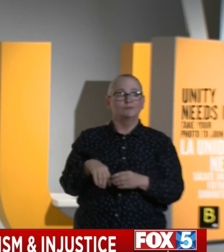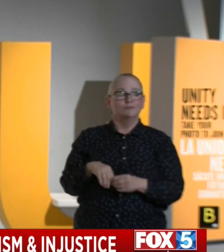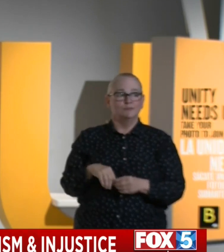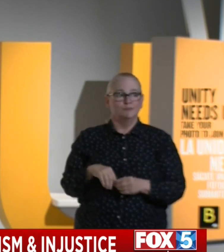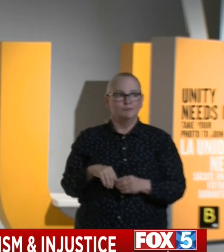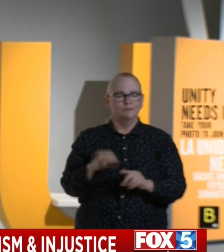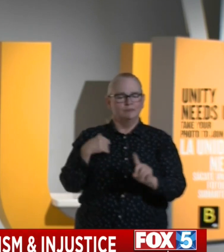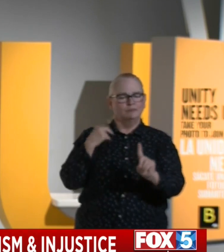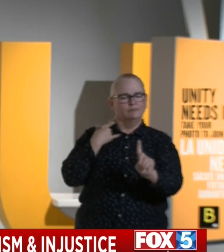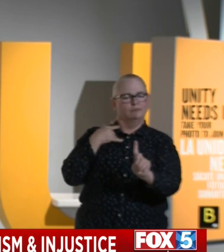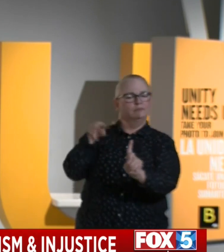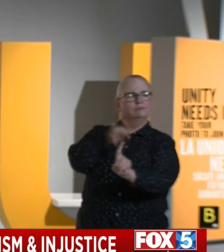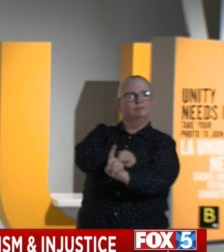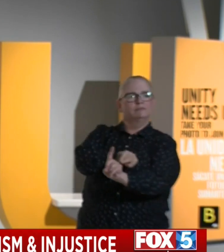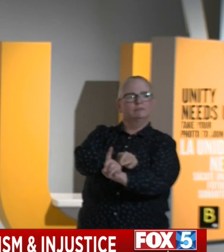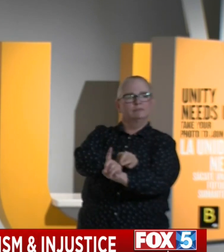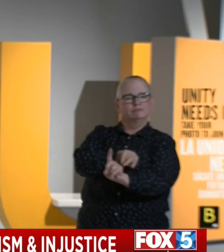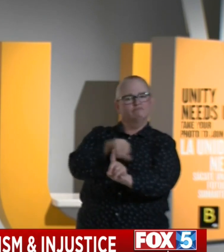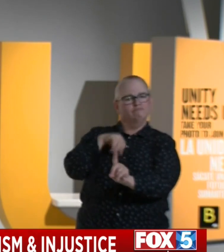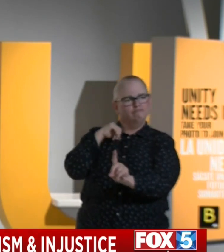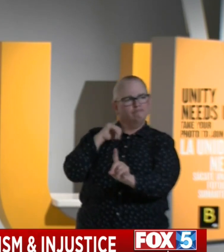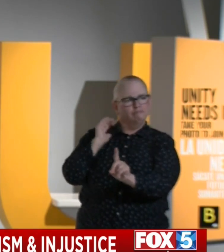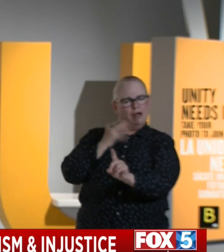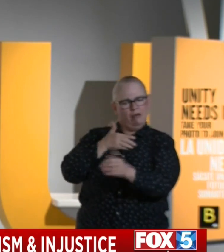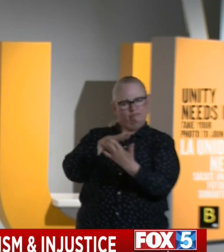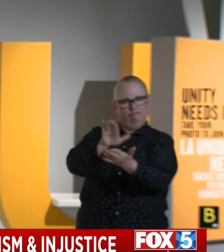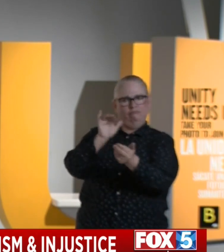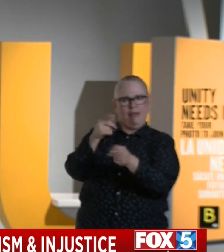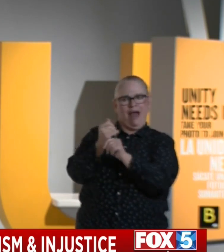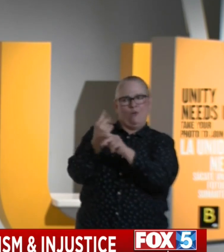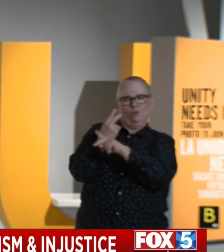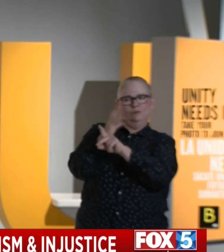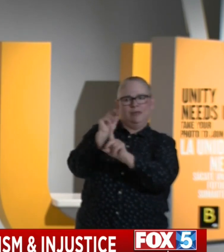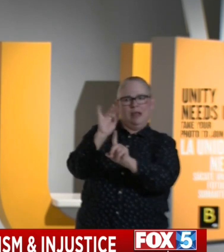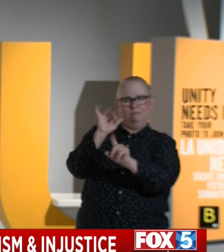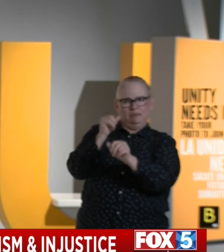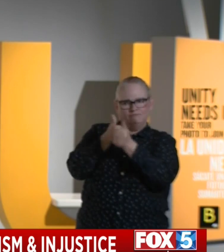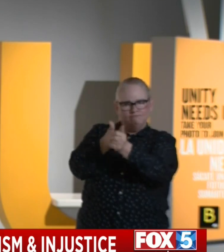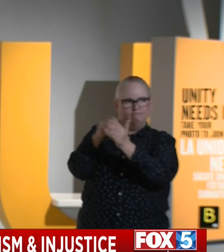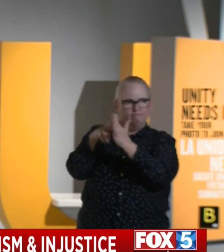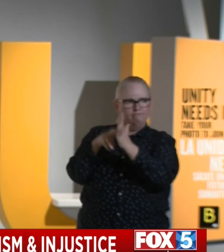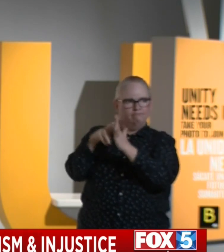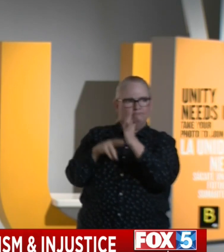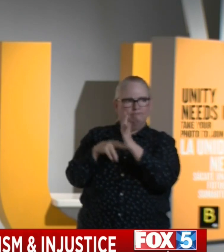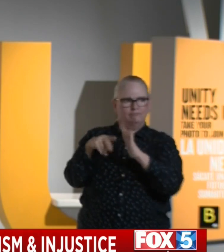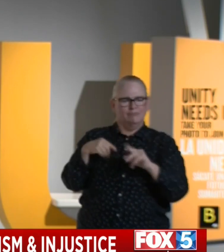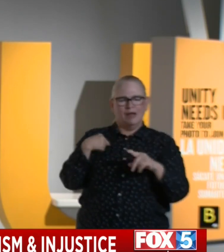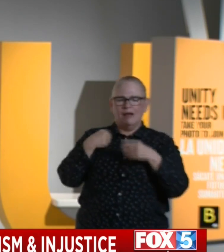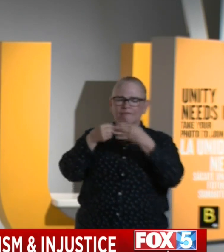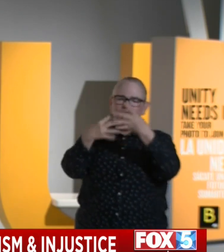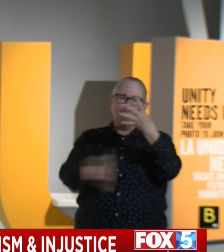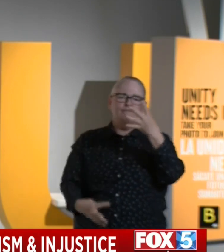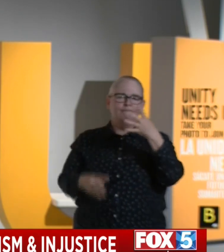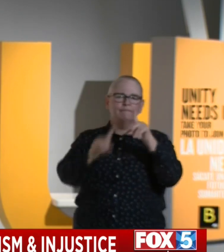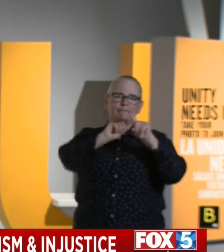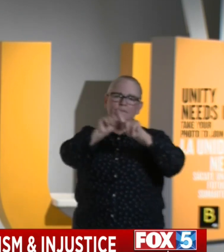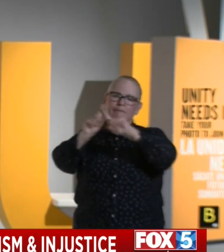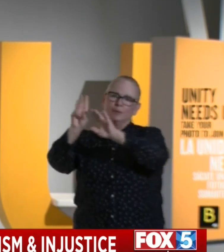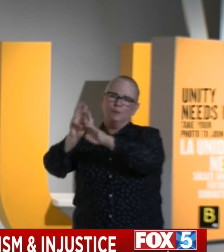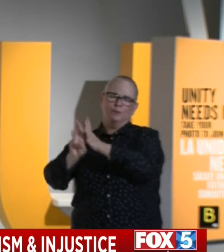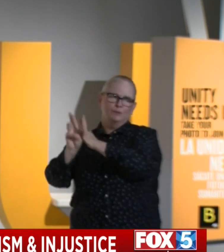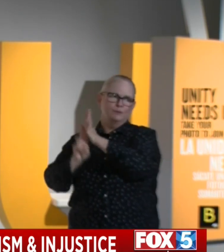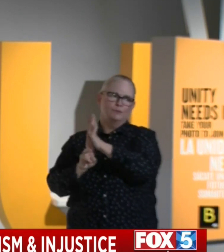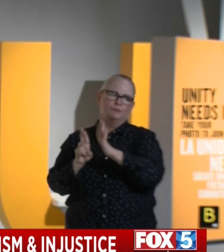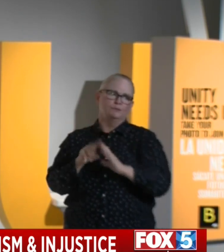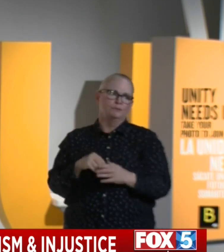was proud to be out in front in those efforts. It was about addressing the disparities. It was about addressing incarceration